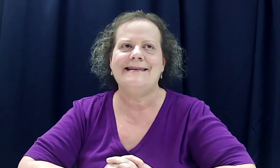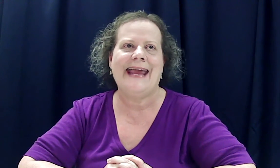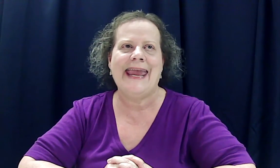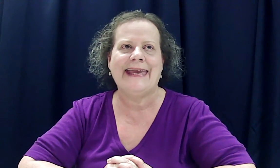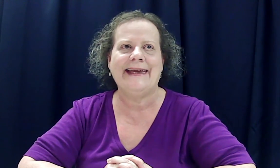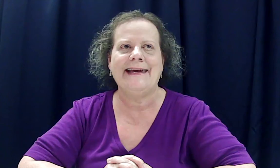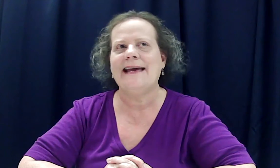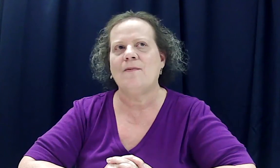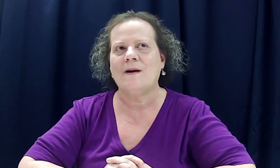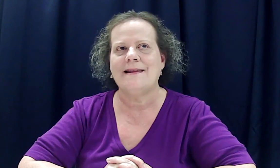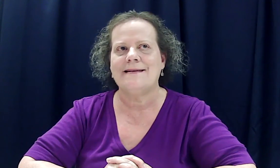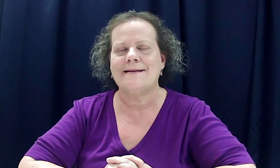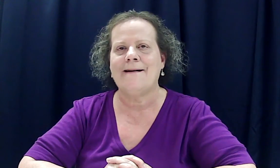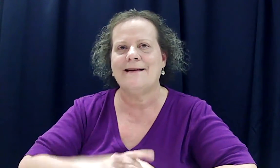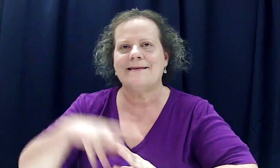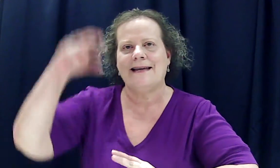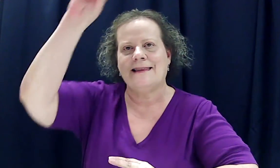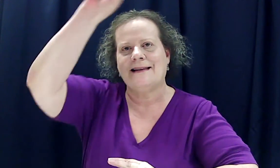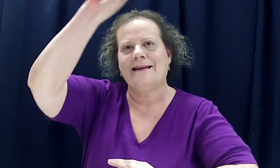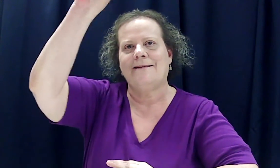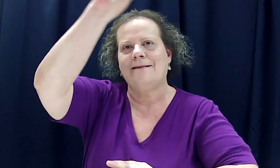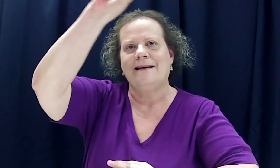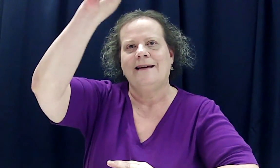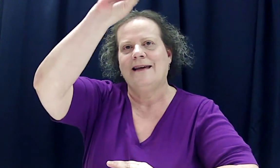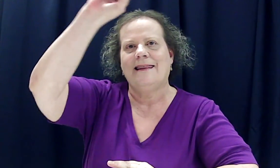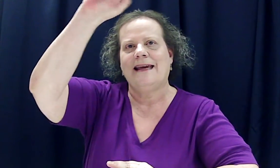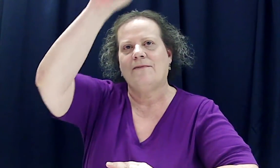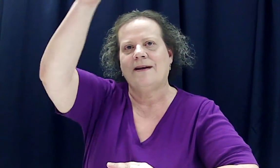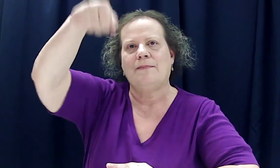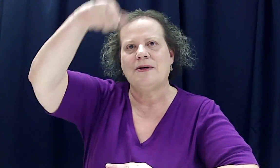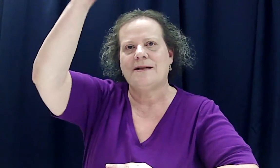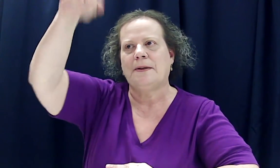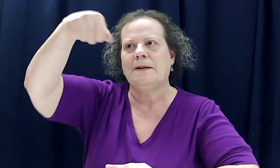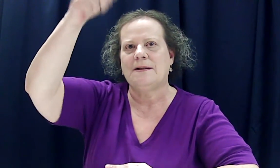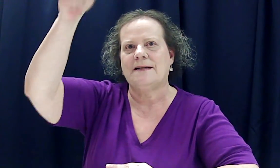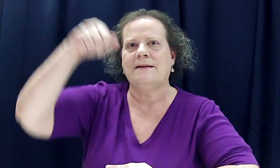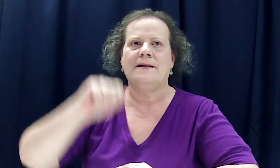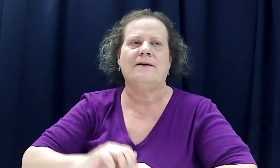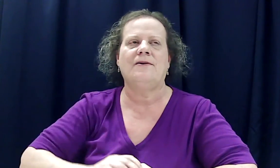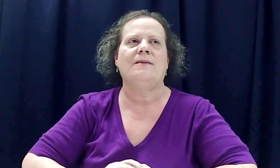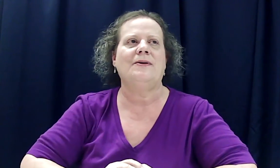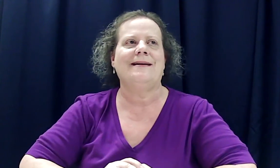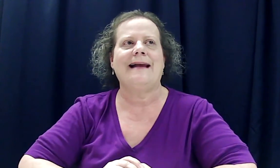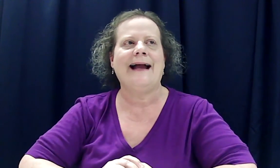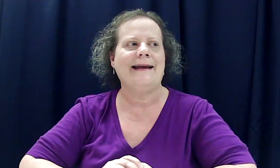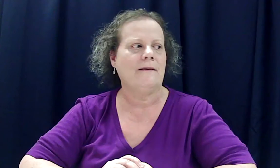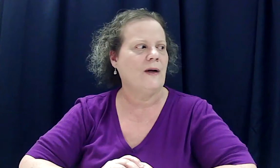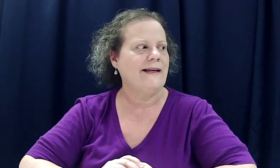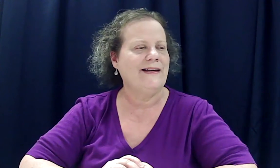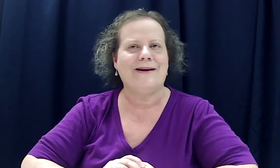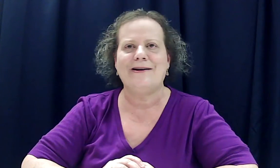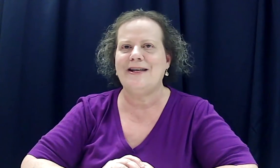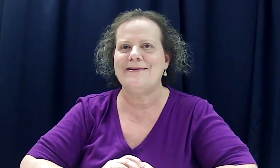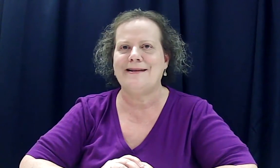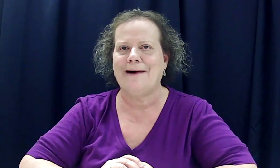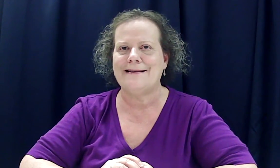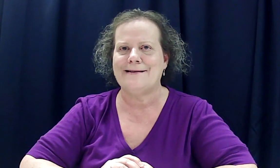hanging in one of the stalls in the little thing where you put your purse or, you know, you put an item while you use the restroom.